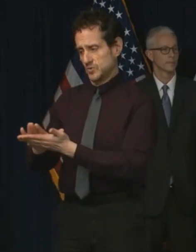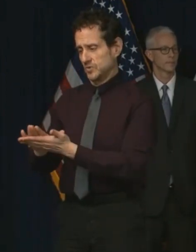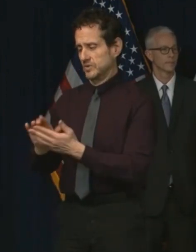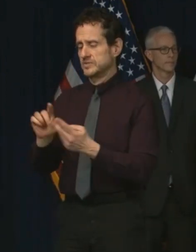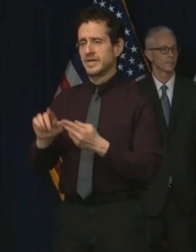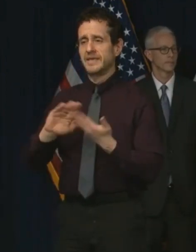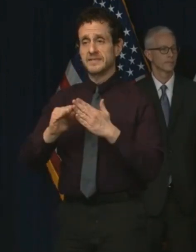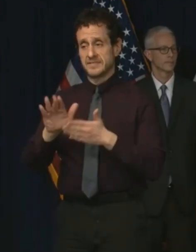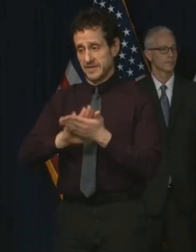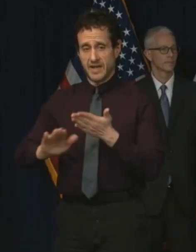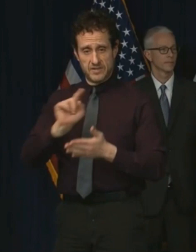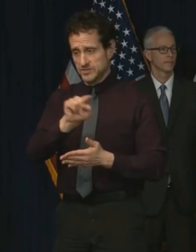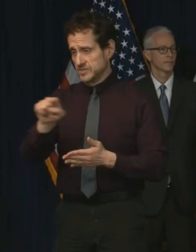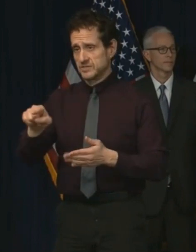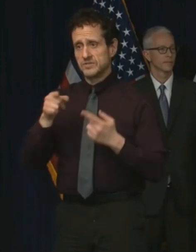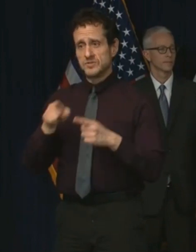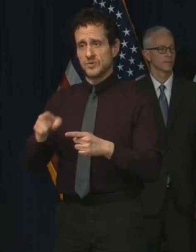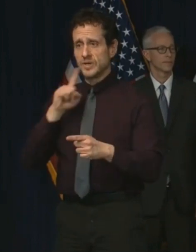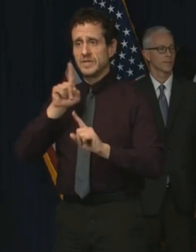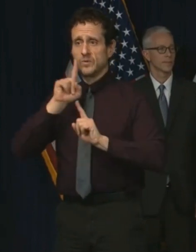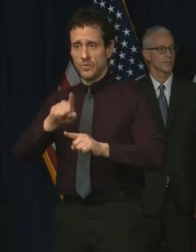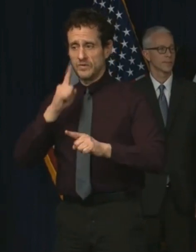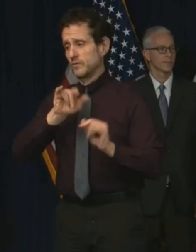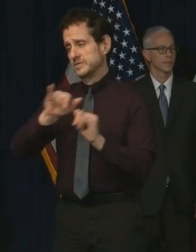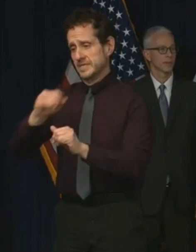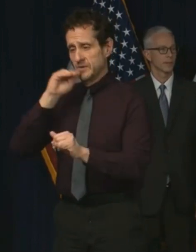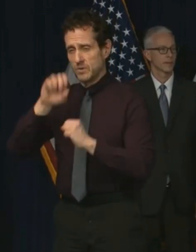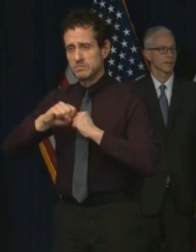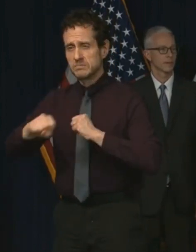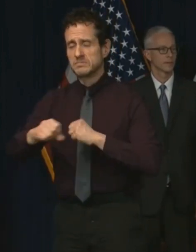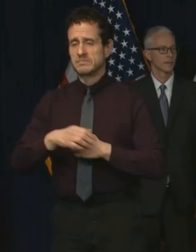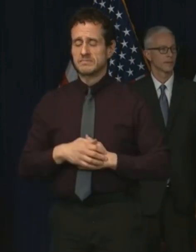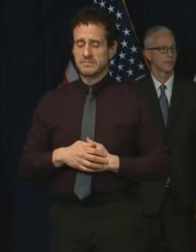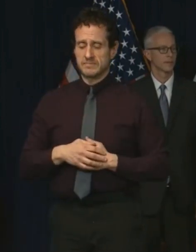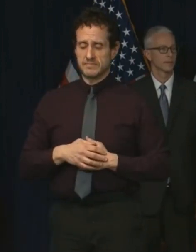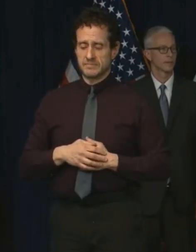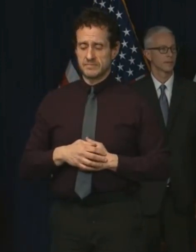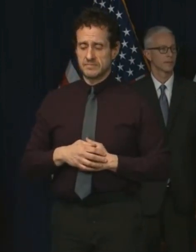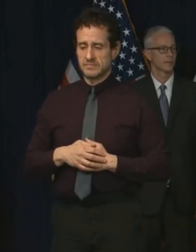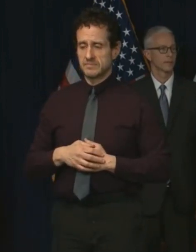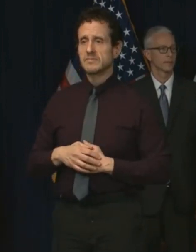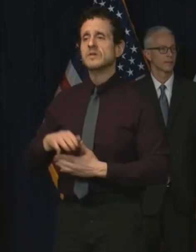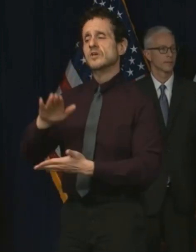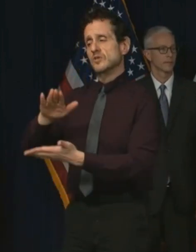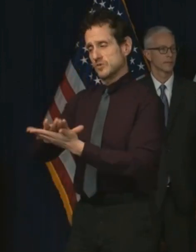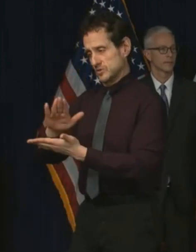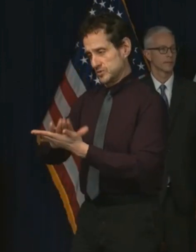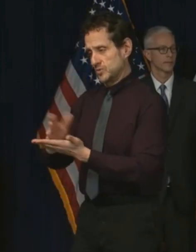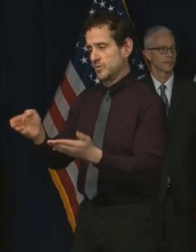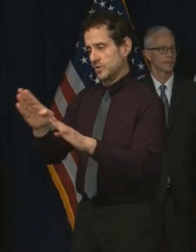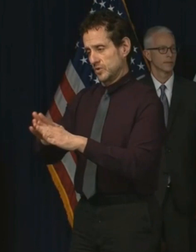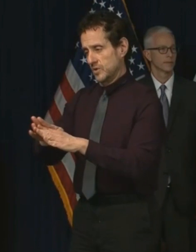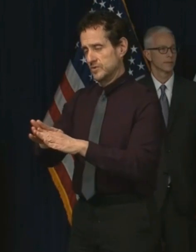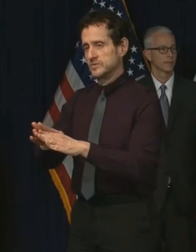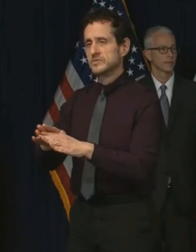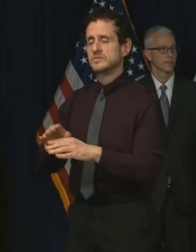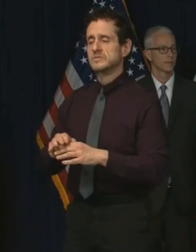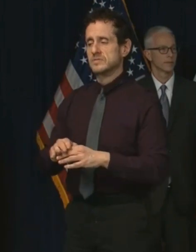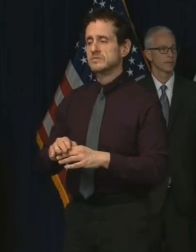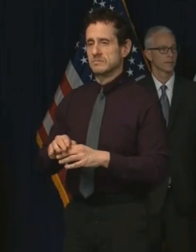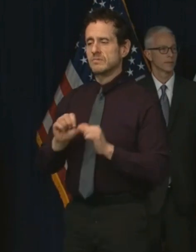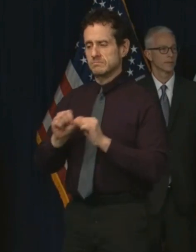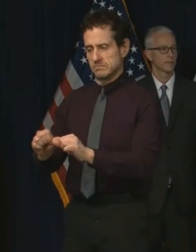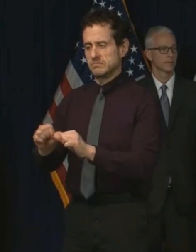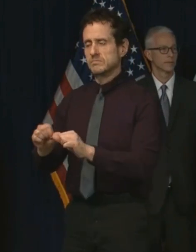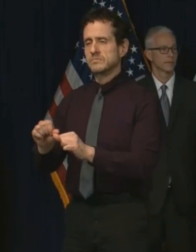colleges during this extended order. Obviously, consistent with this extension, CPS schools will remain closed through April